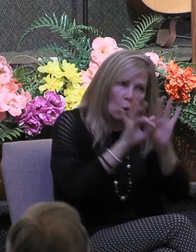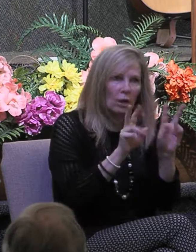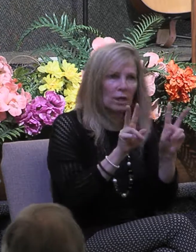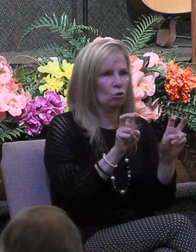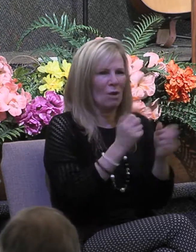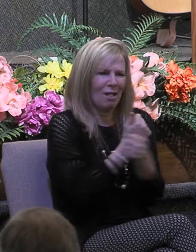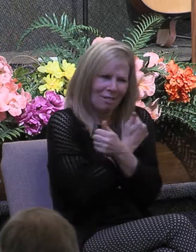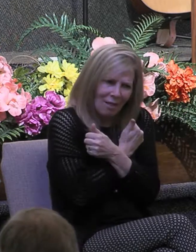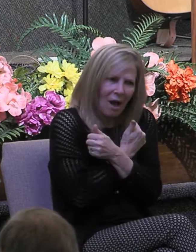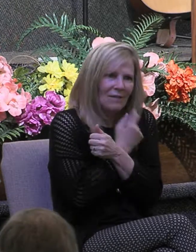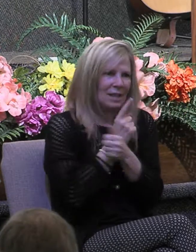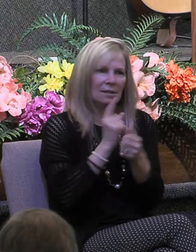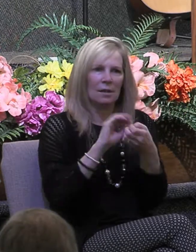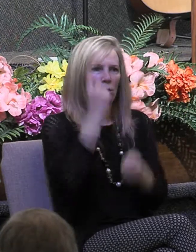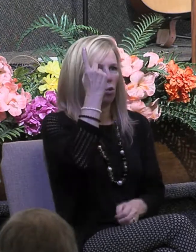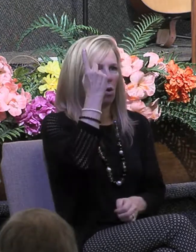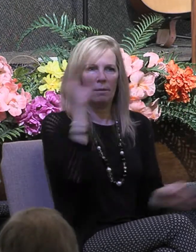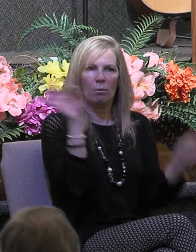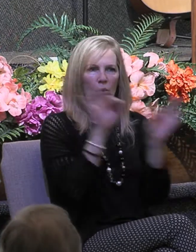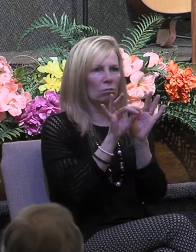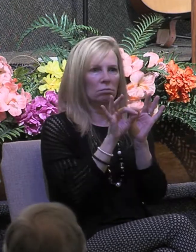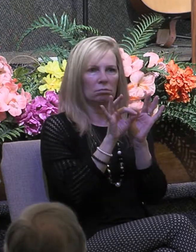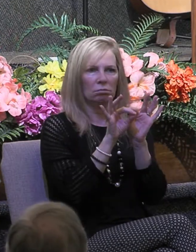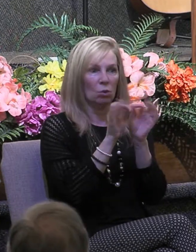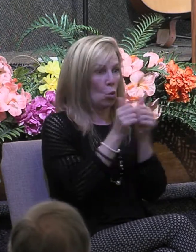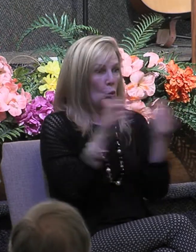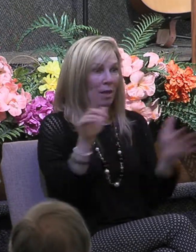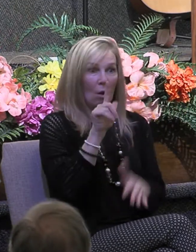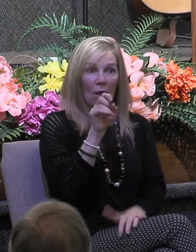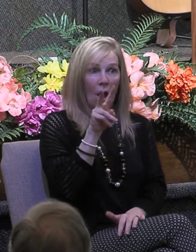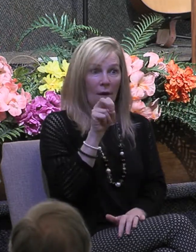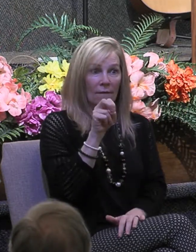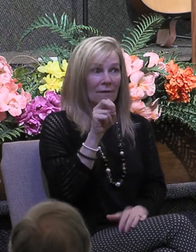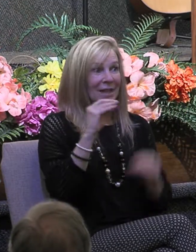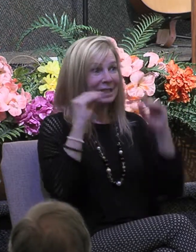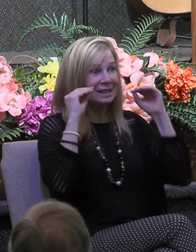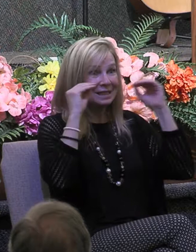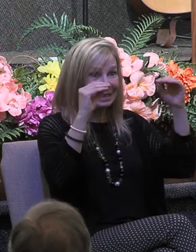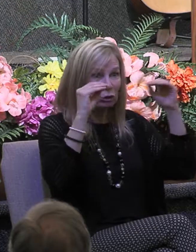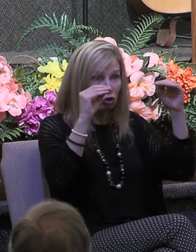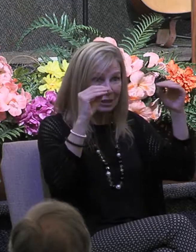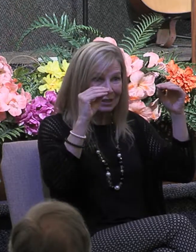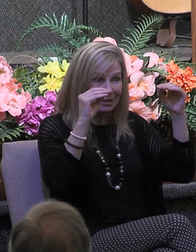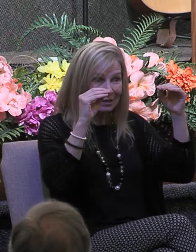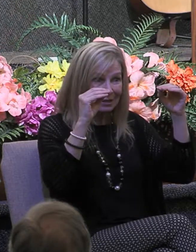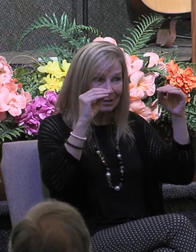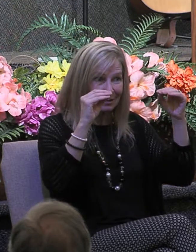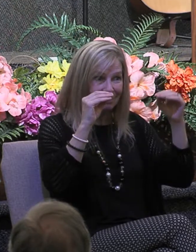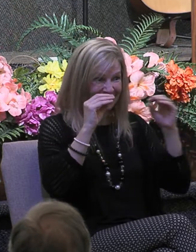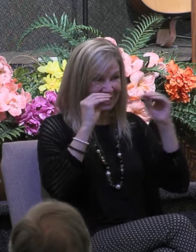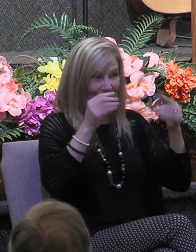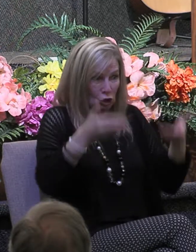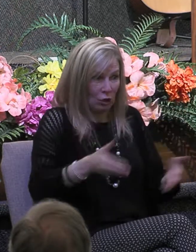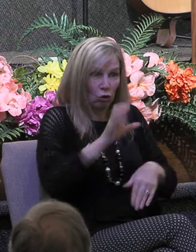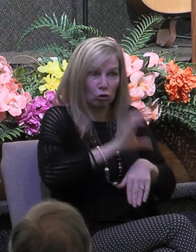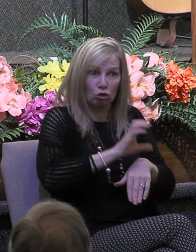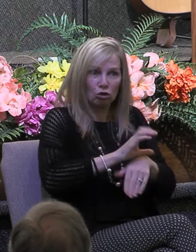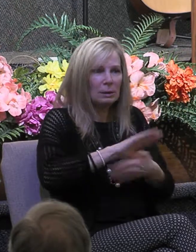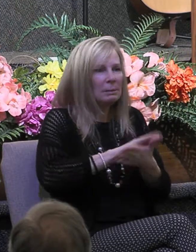because without it teaching in the church just becomes a grating loud